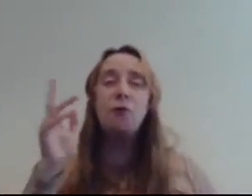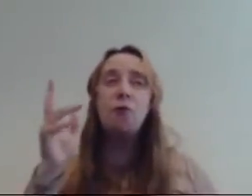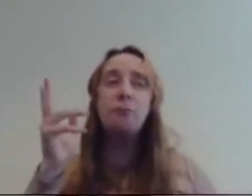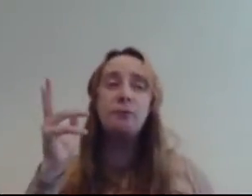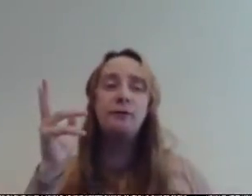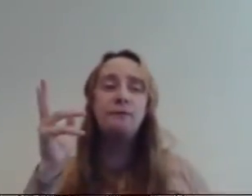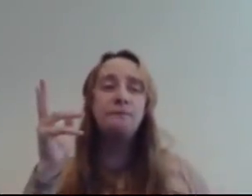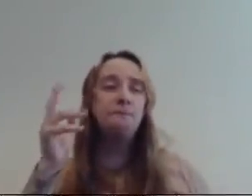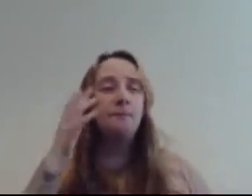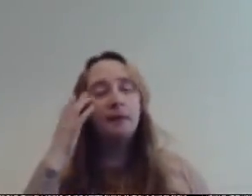i hope